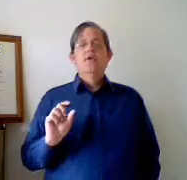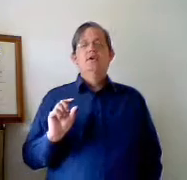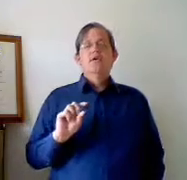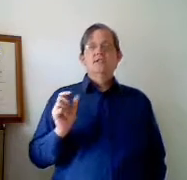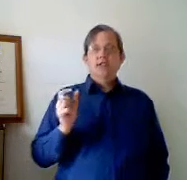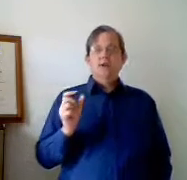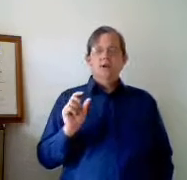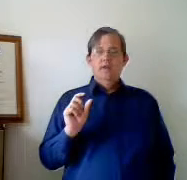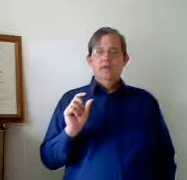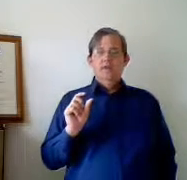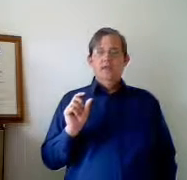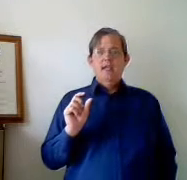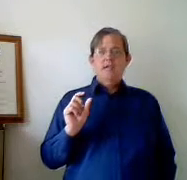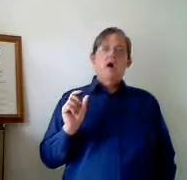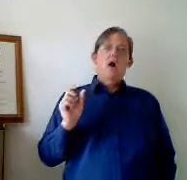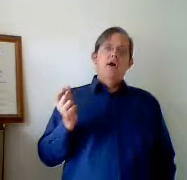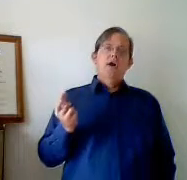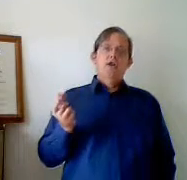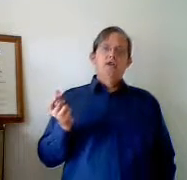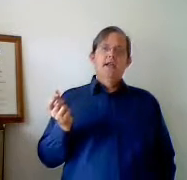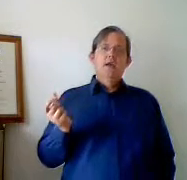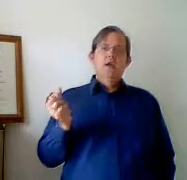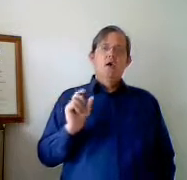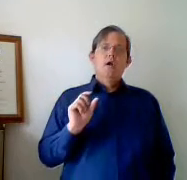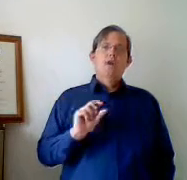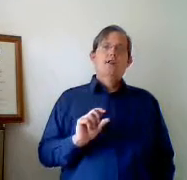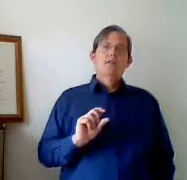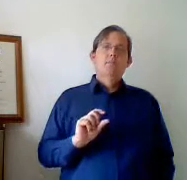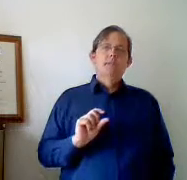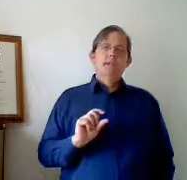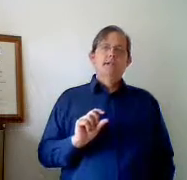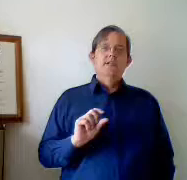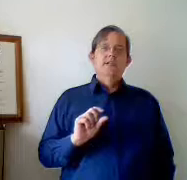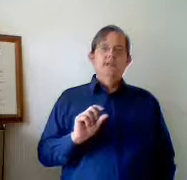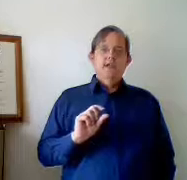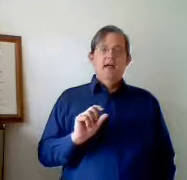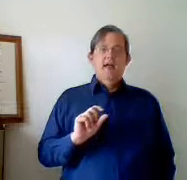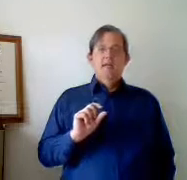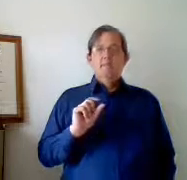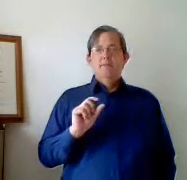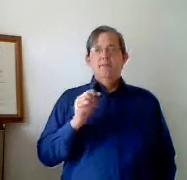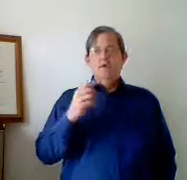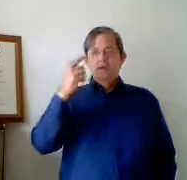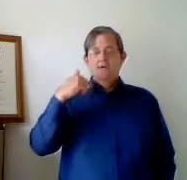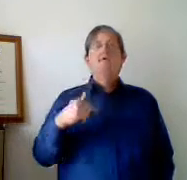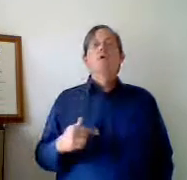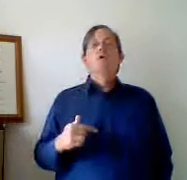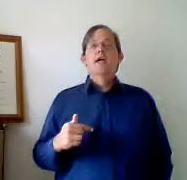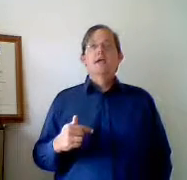who use first names only are usually lower level employees than the people who use a full name.